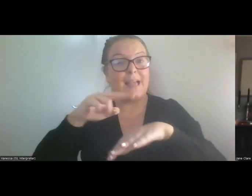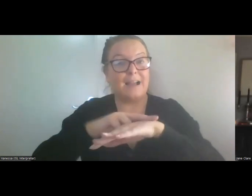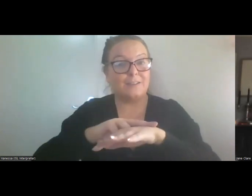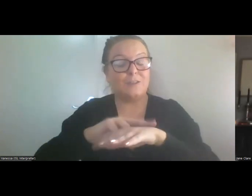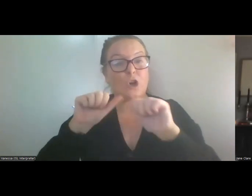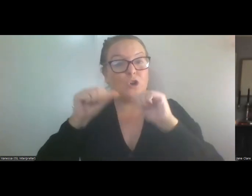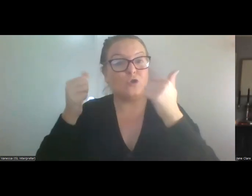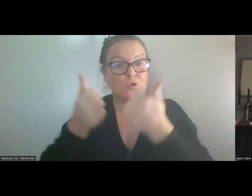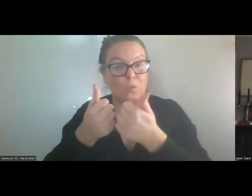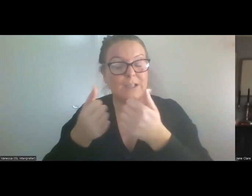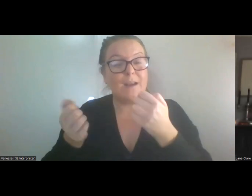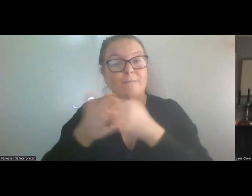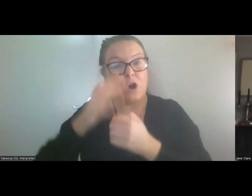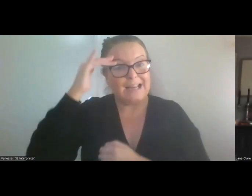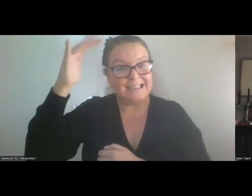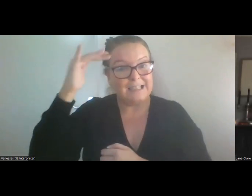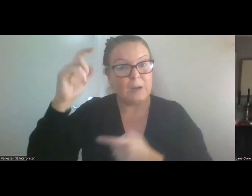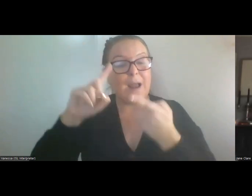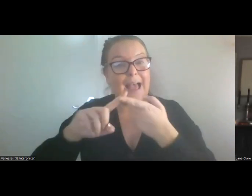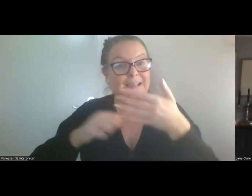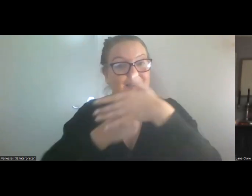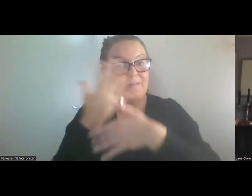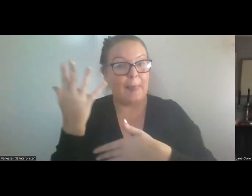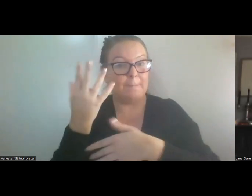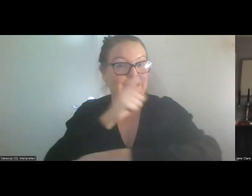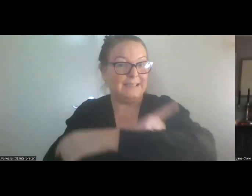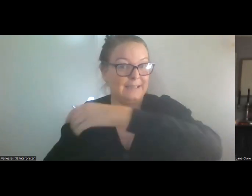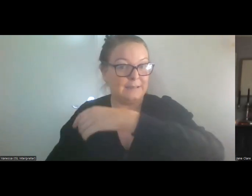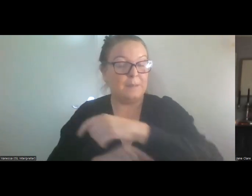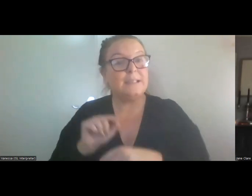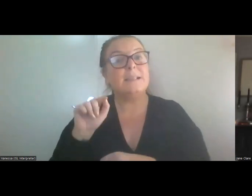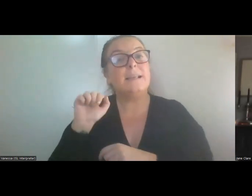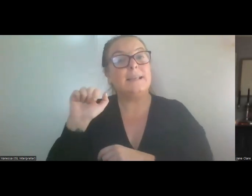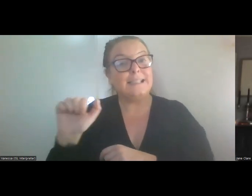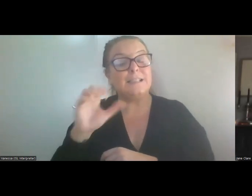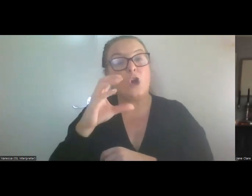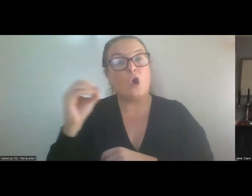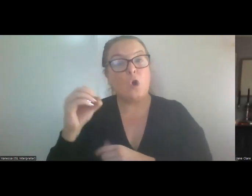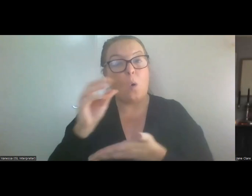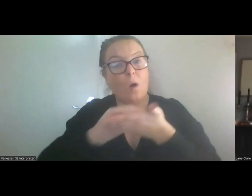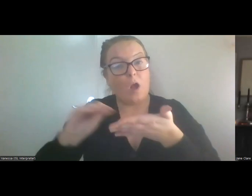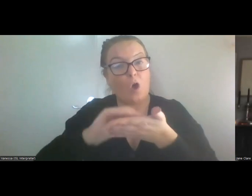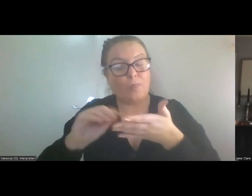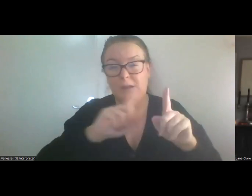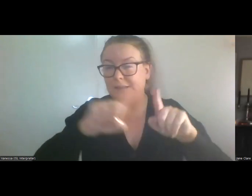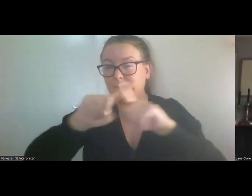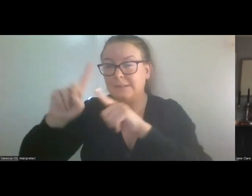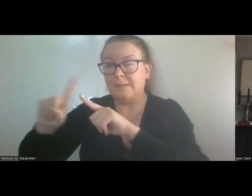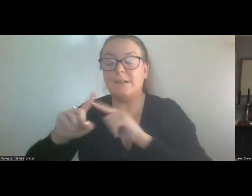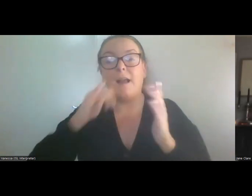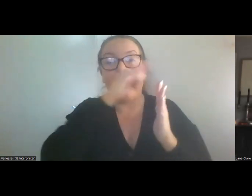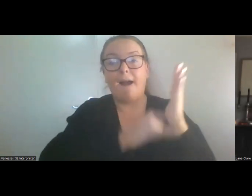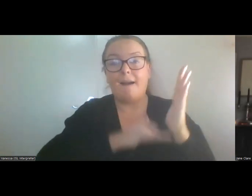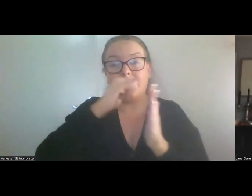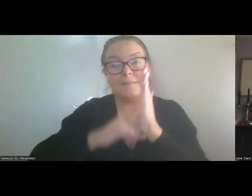Intellectual and Developmental Disabilities. He is the co-author of four peer-reviewed journal articles with a fifth in pre